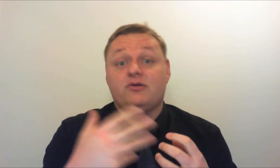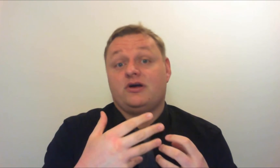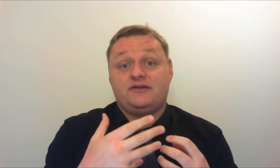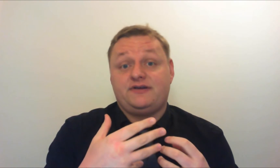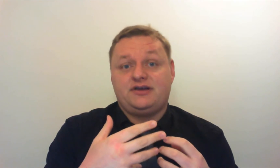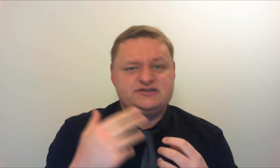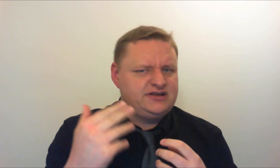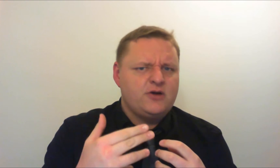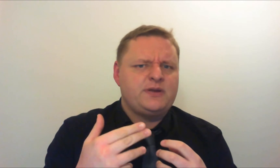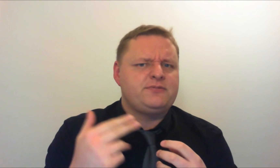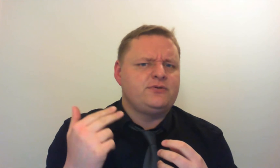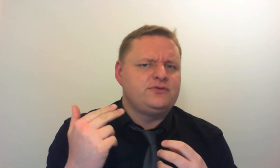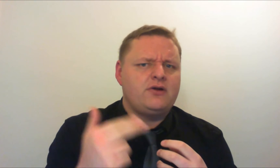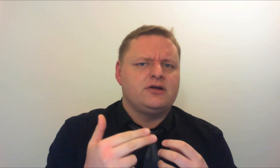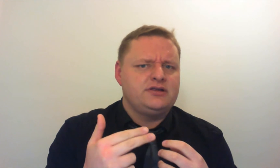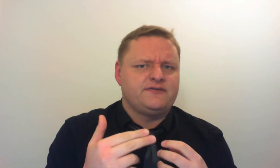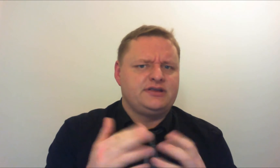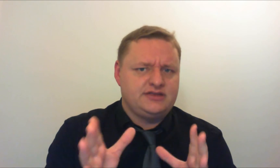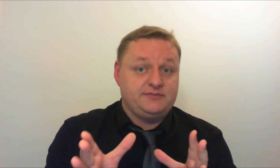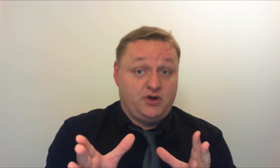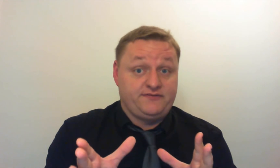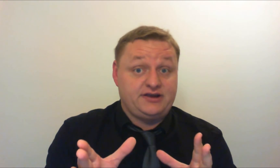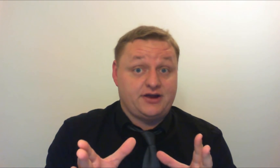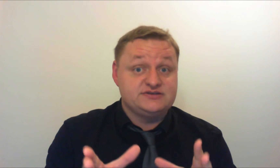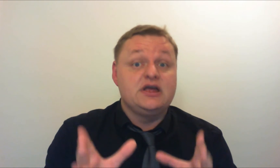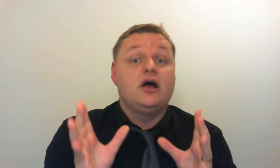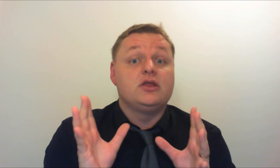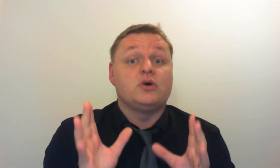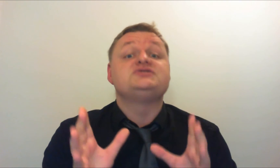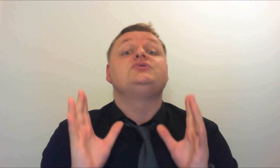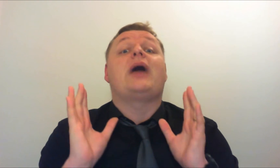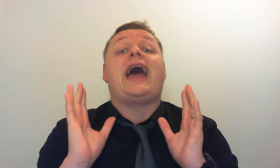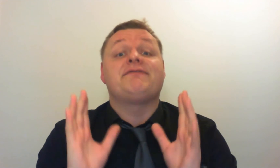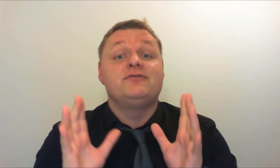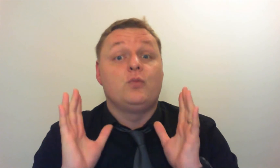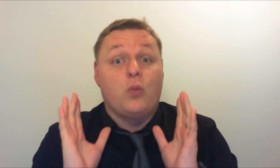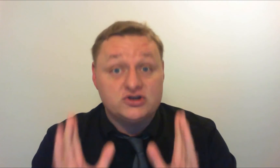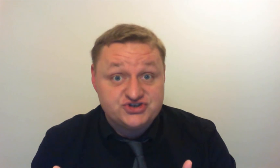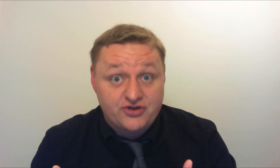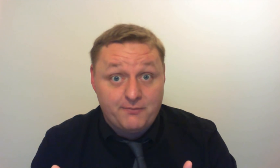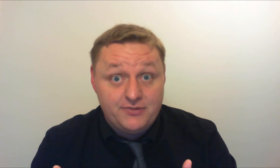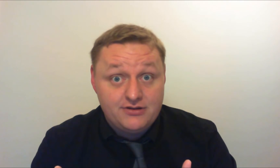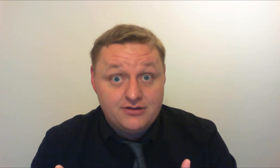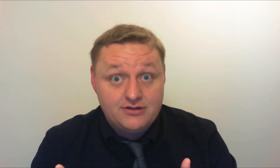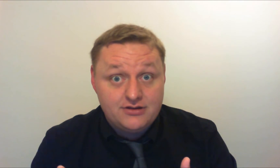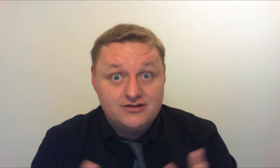people who don't like the videos and a lot of people who don't like the vid my videos are the ones who haven't watched them